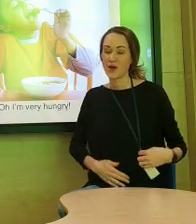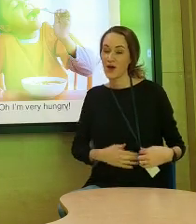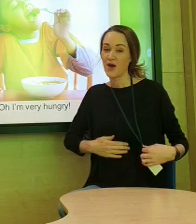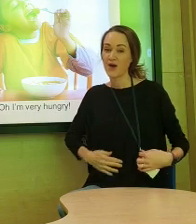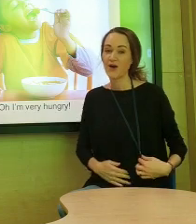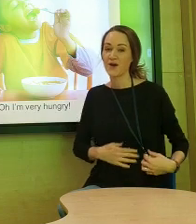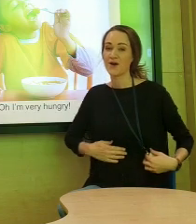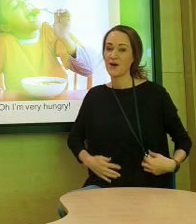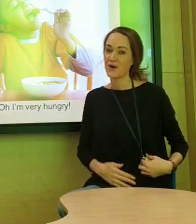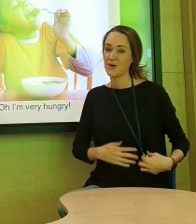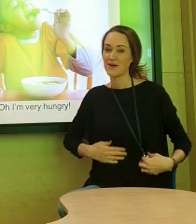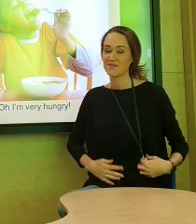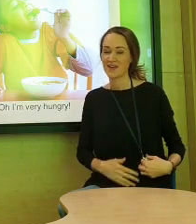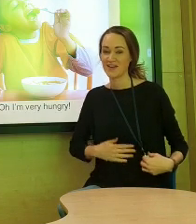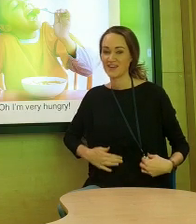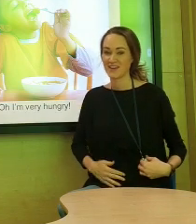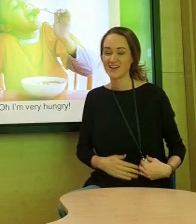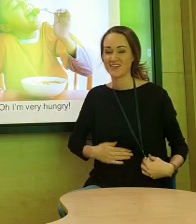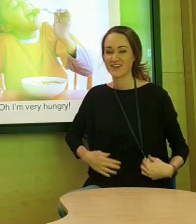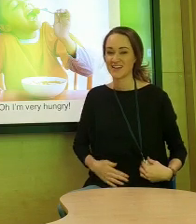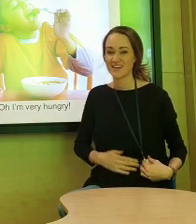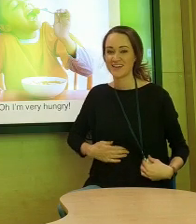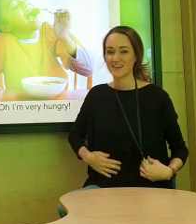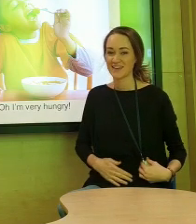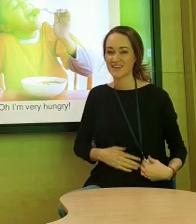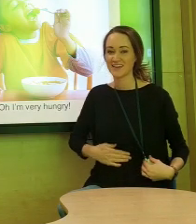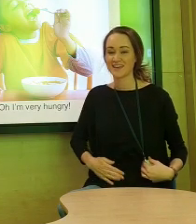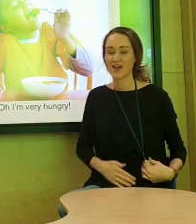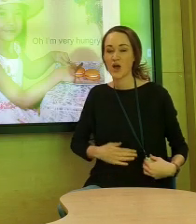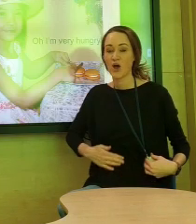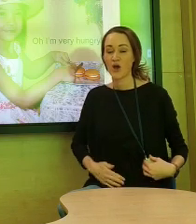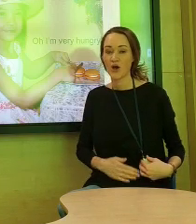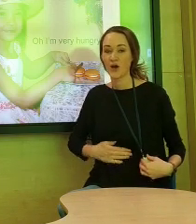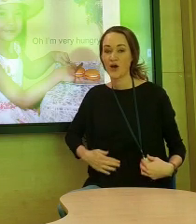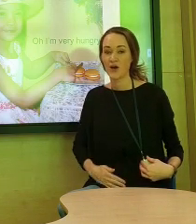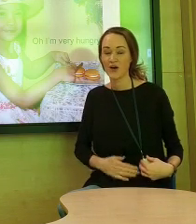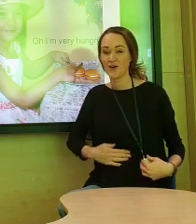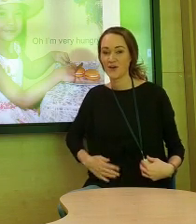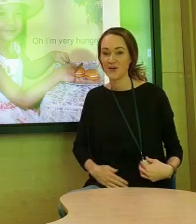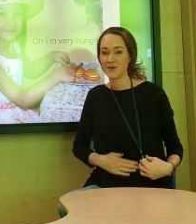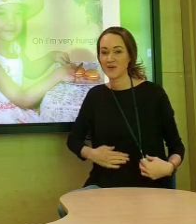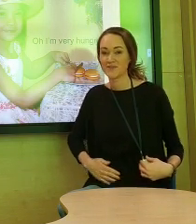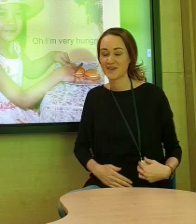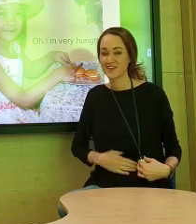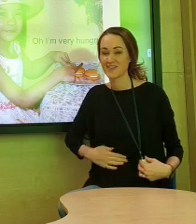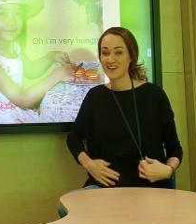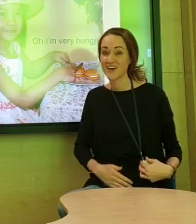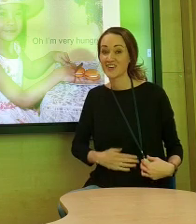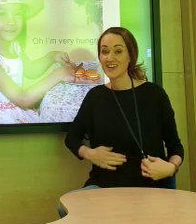Oh, I'm very hungry. Oh, I'm very hungry.